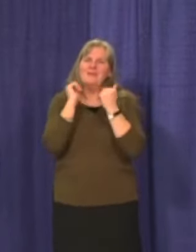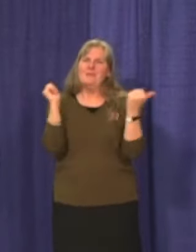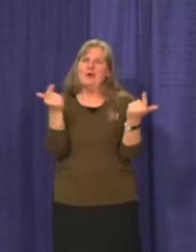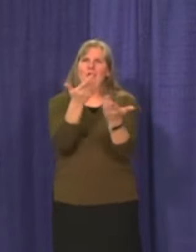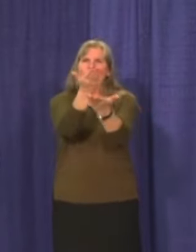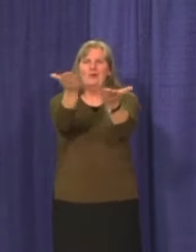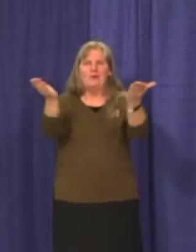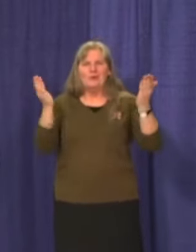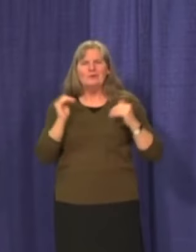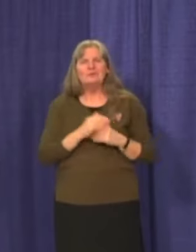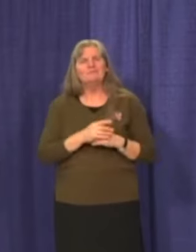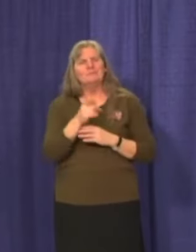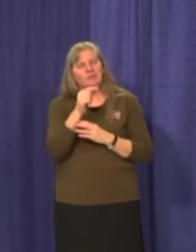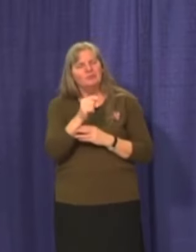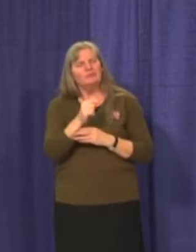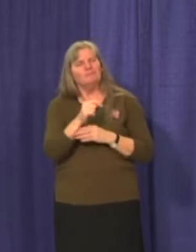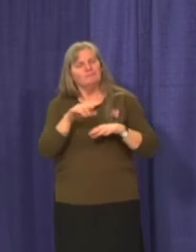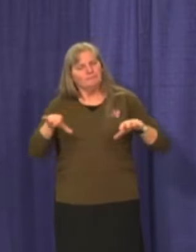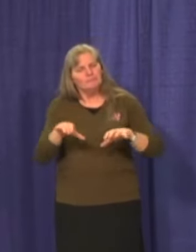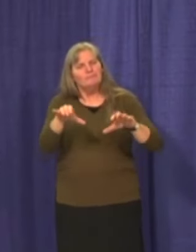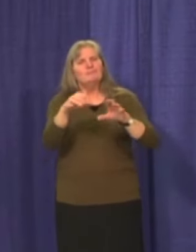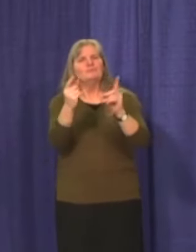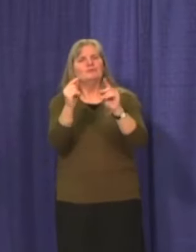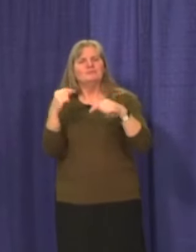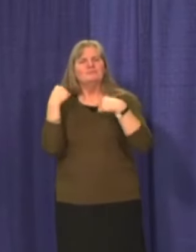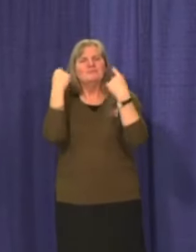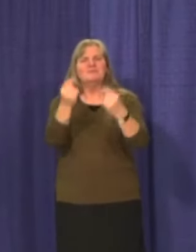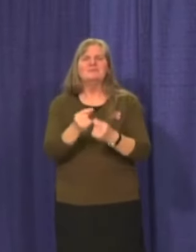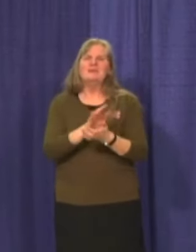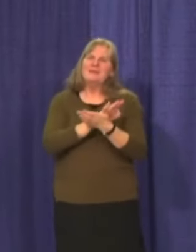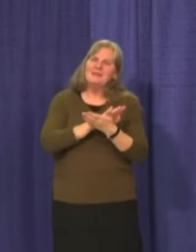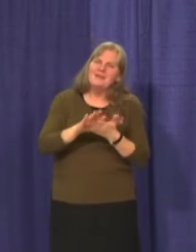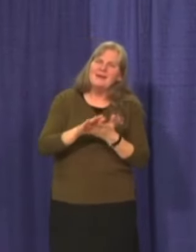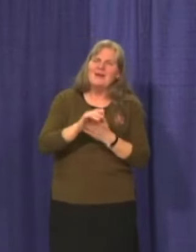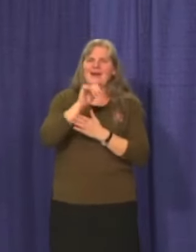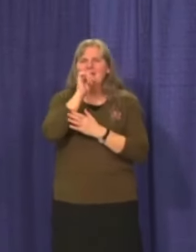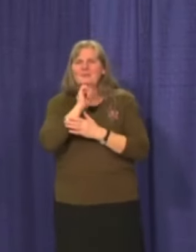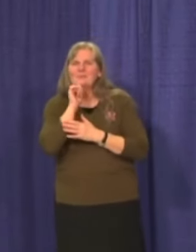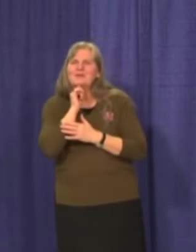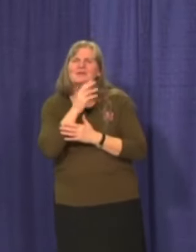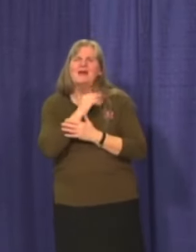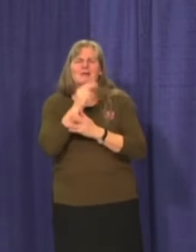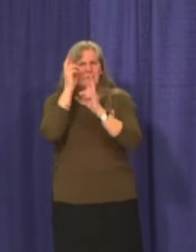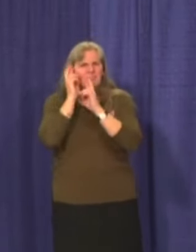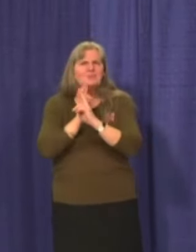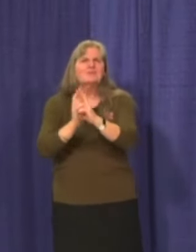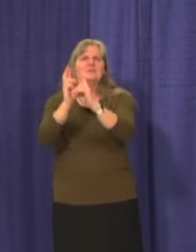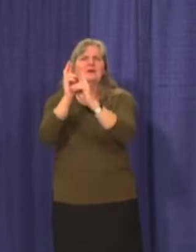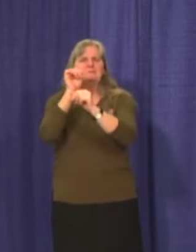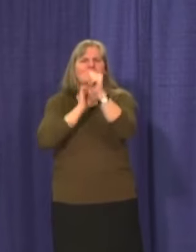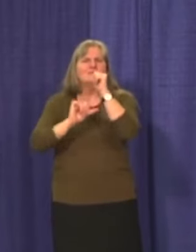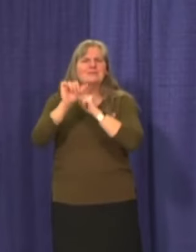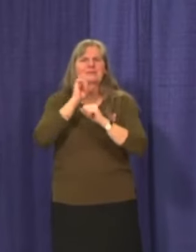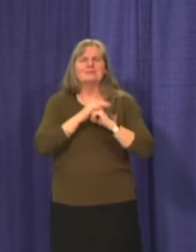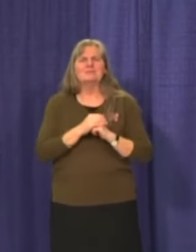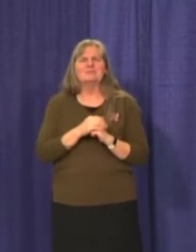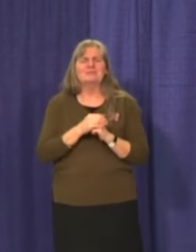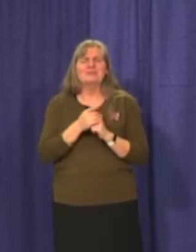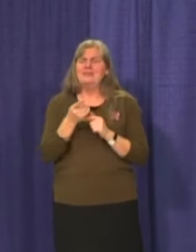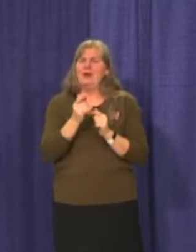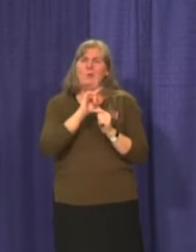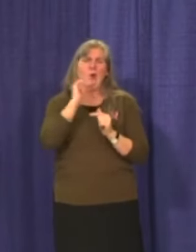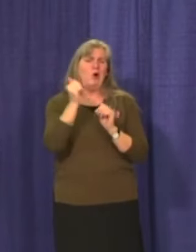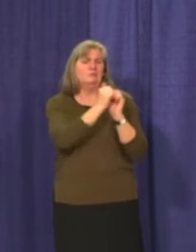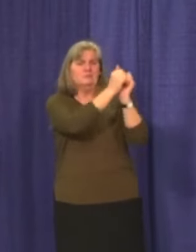Yukoners for your ongoing efforts. Remember to be kind, patient and respectful of one another. We're in this